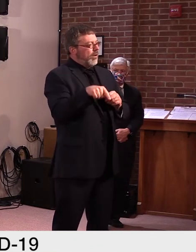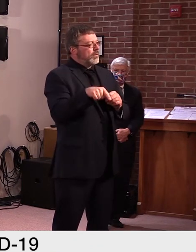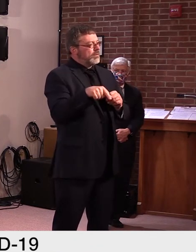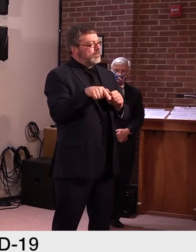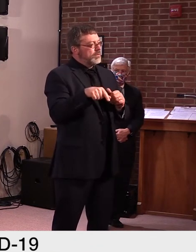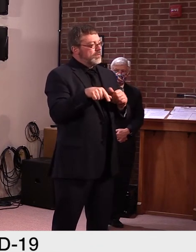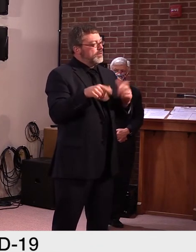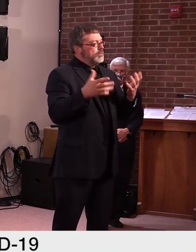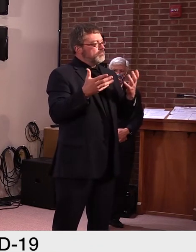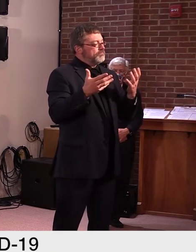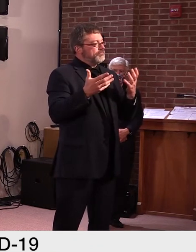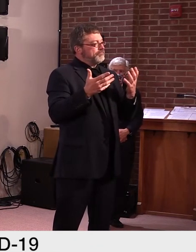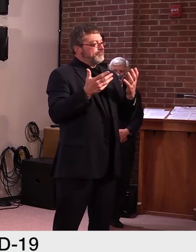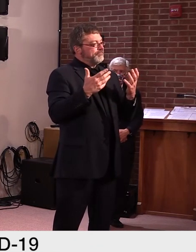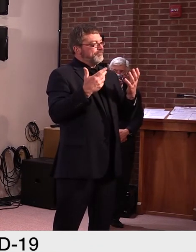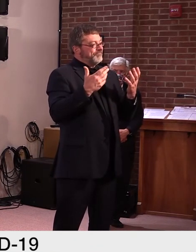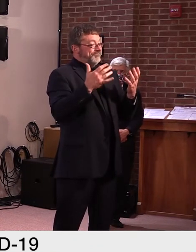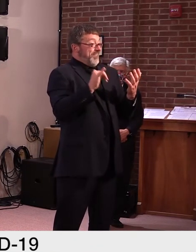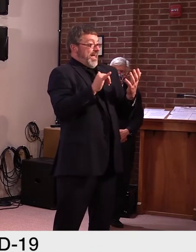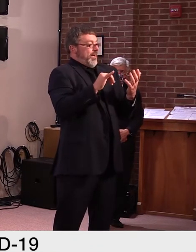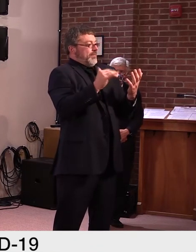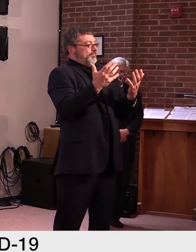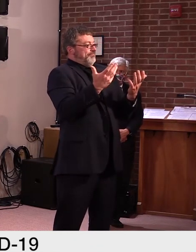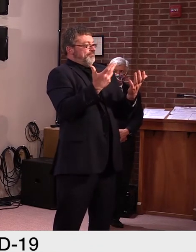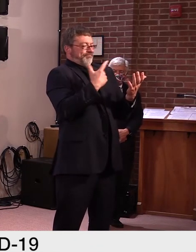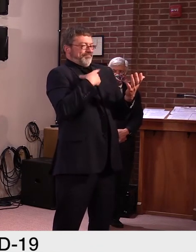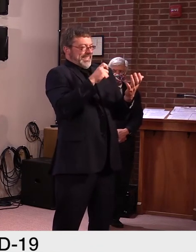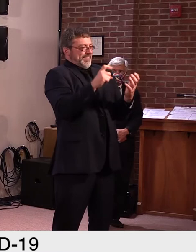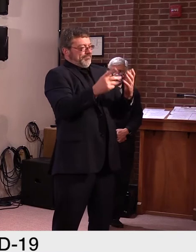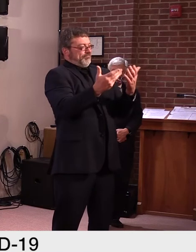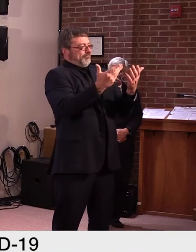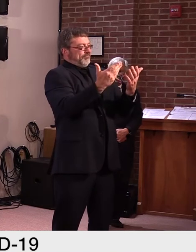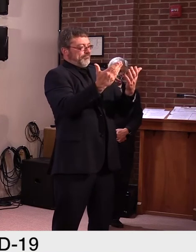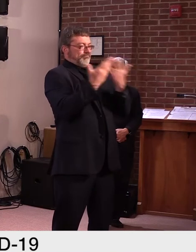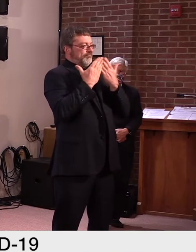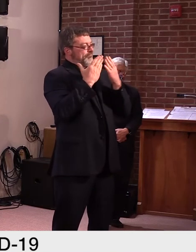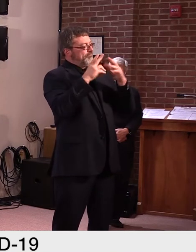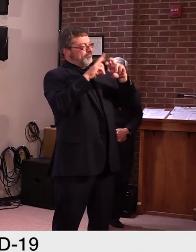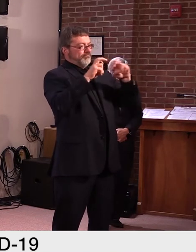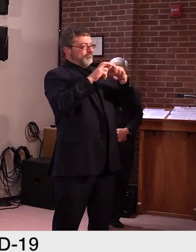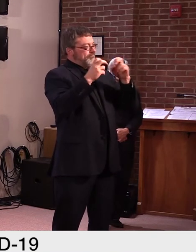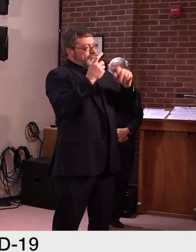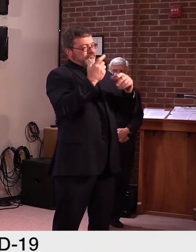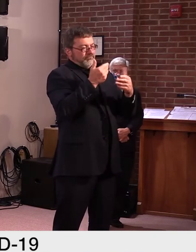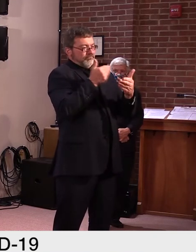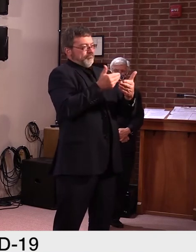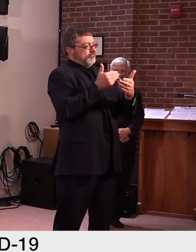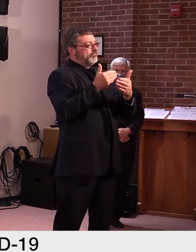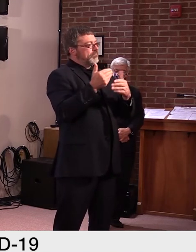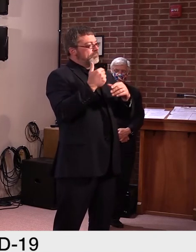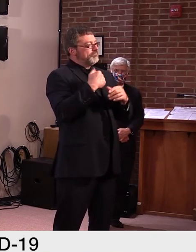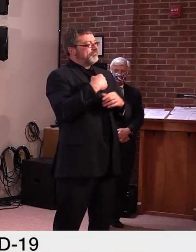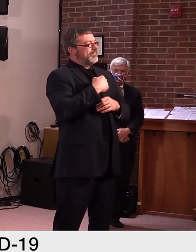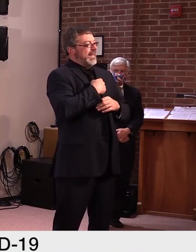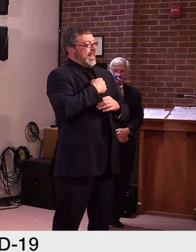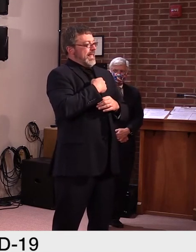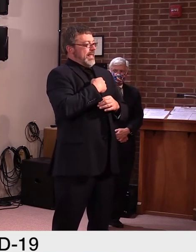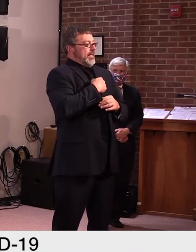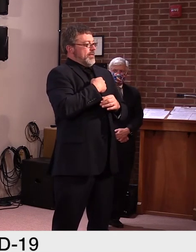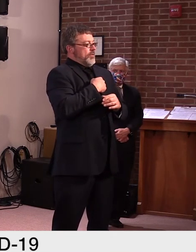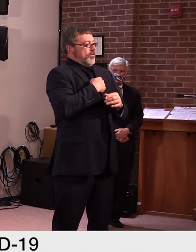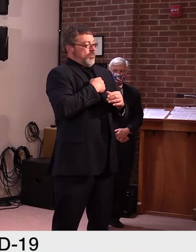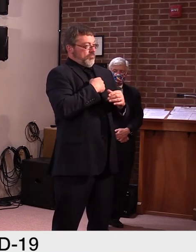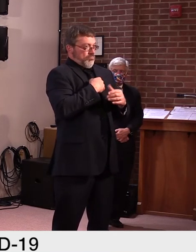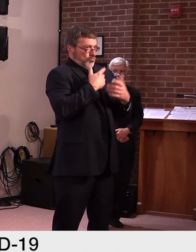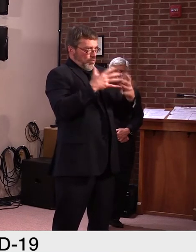over, I believe, uh, it'll be revisited in a couple of years. So it's not everything that we want, obviously. Um, but, um,